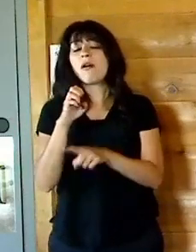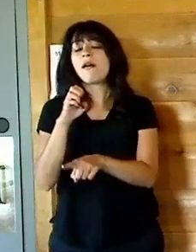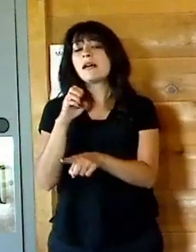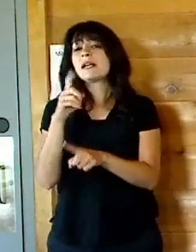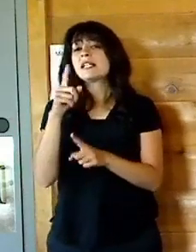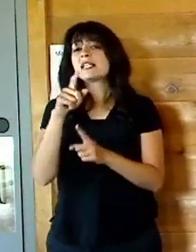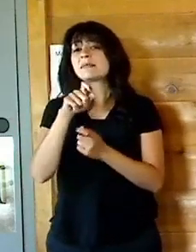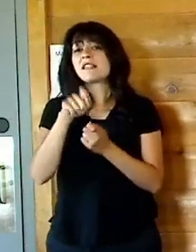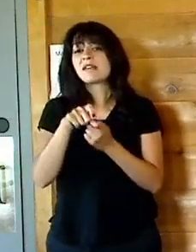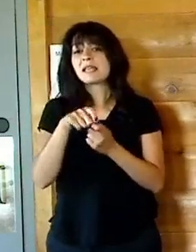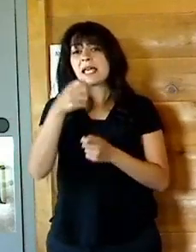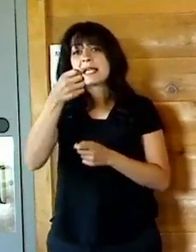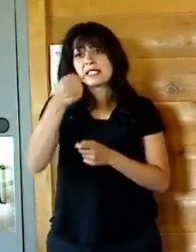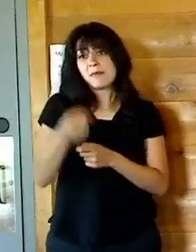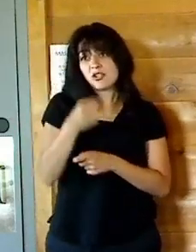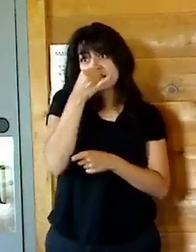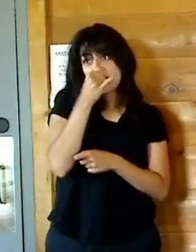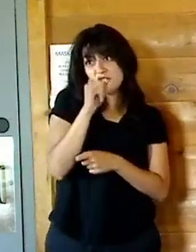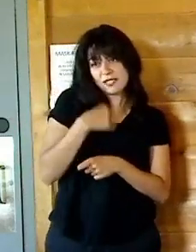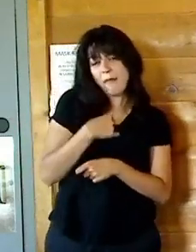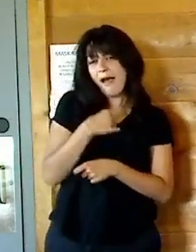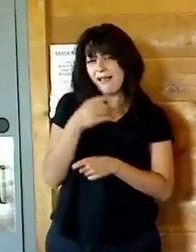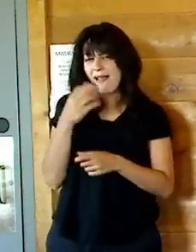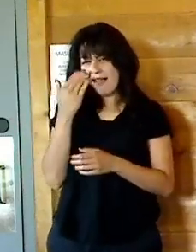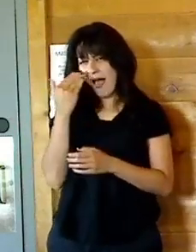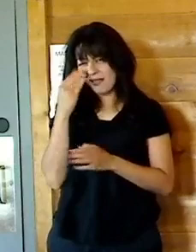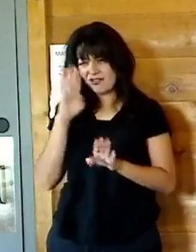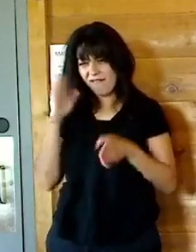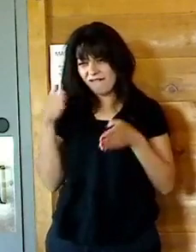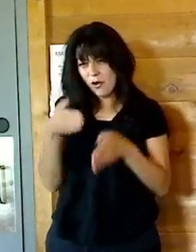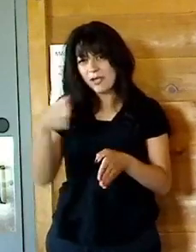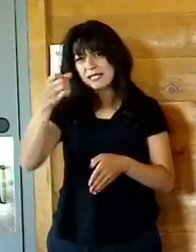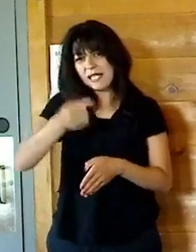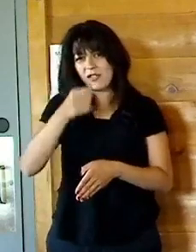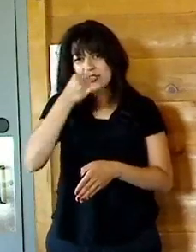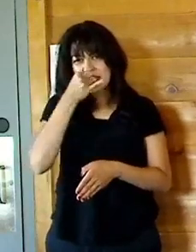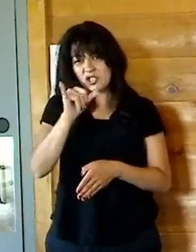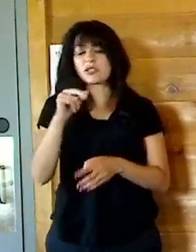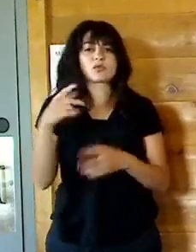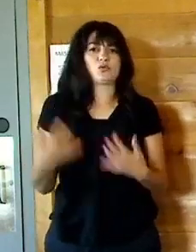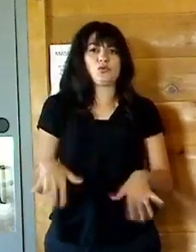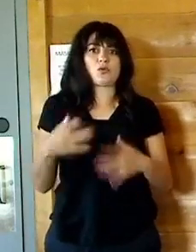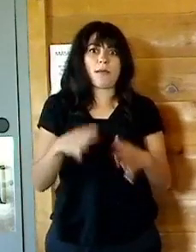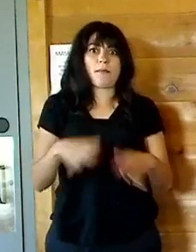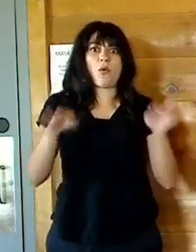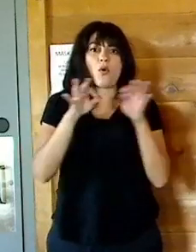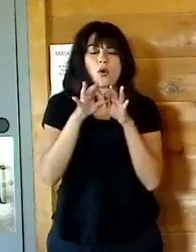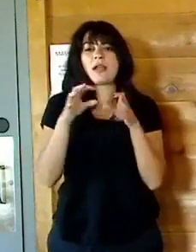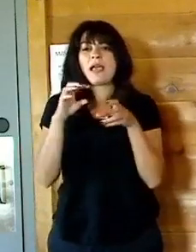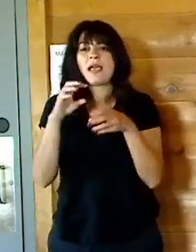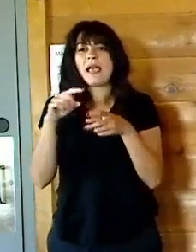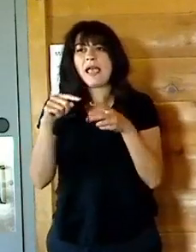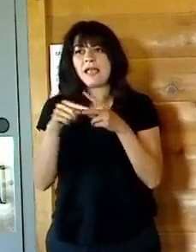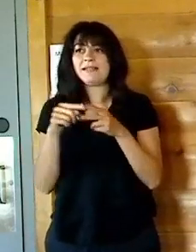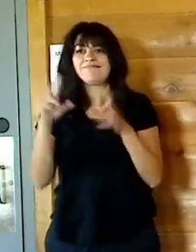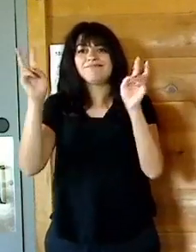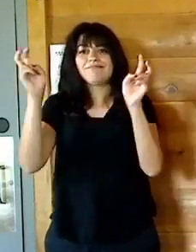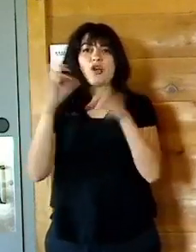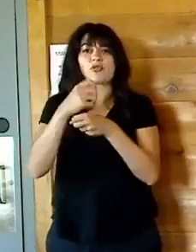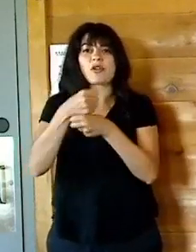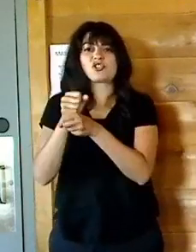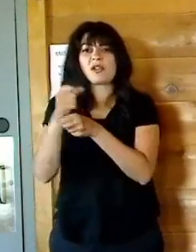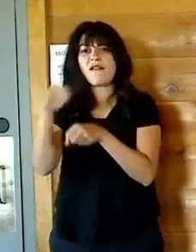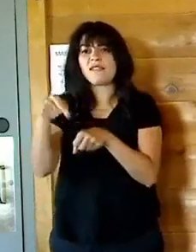Dutchess, that's where I specialize in my knowledge, but Southern Dutchess was very significant in the creation of the country as a whole.